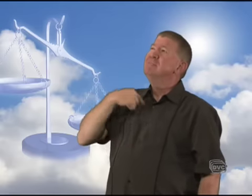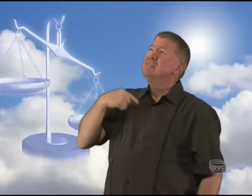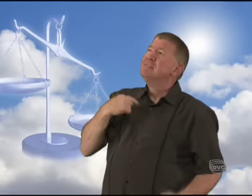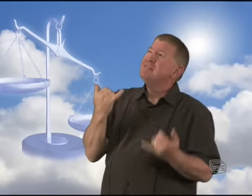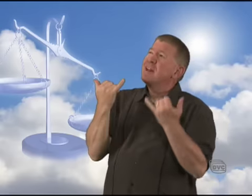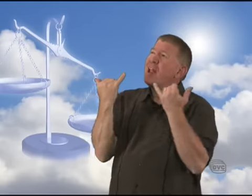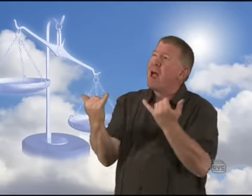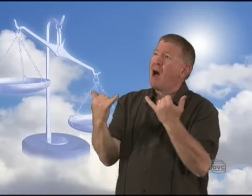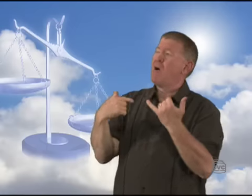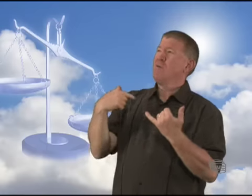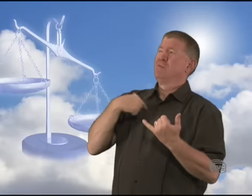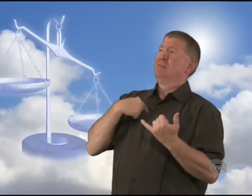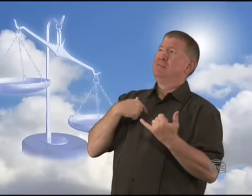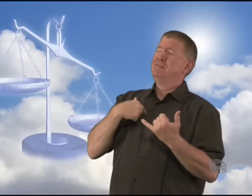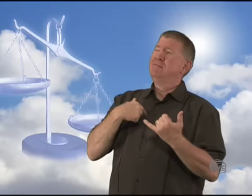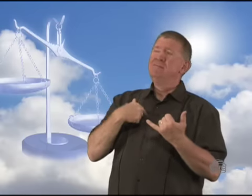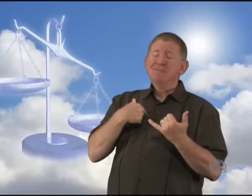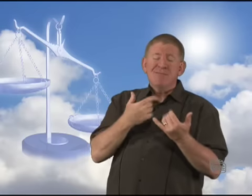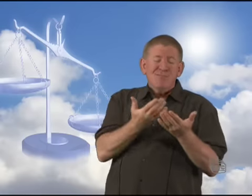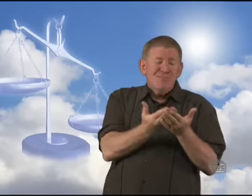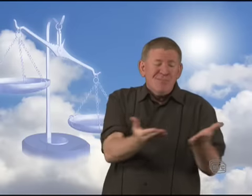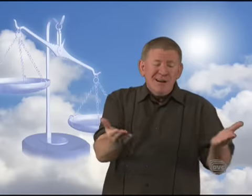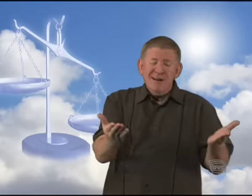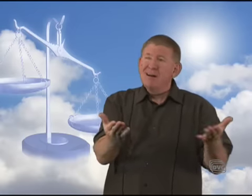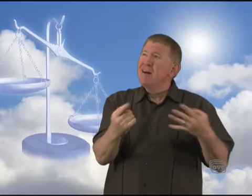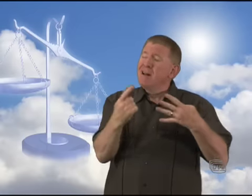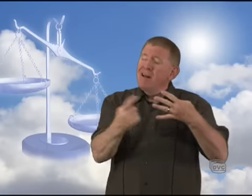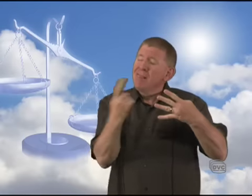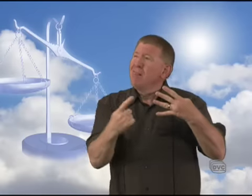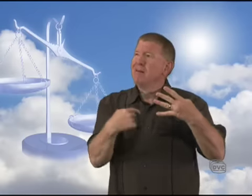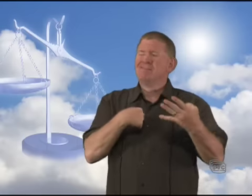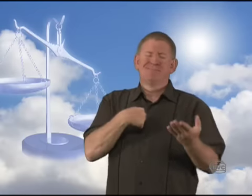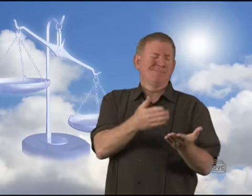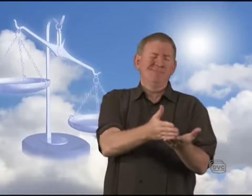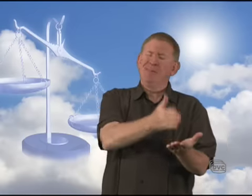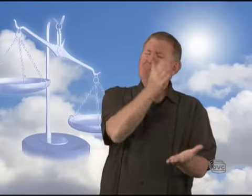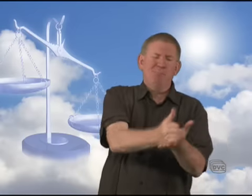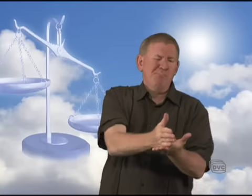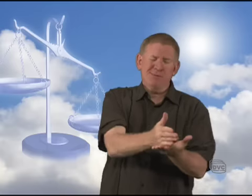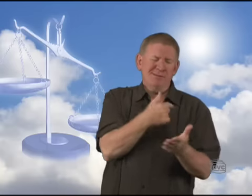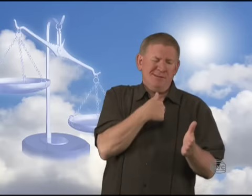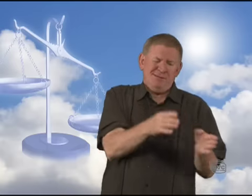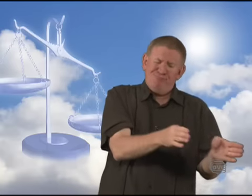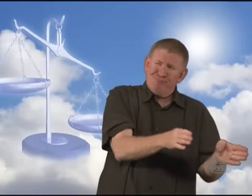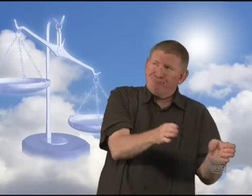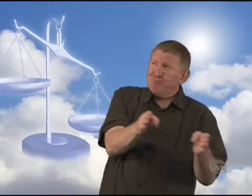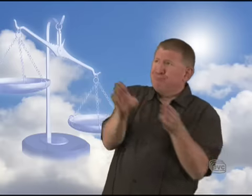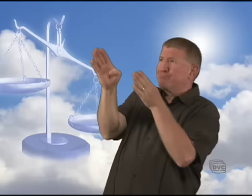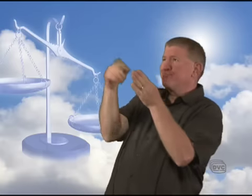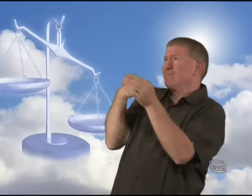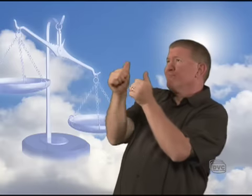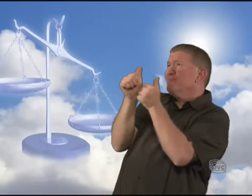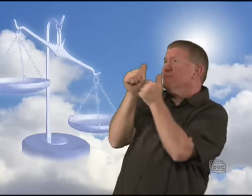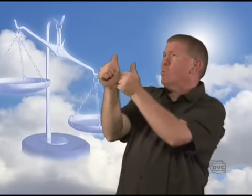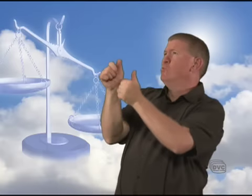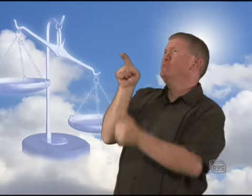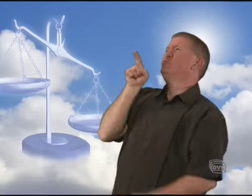But God right now all those things that I've been involved in before I don't want to anymore. turn to you.